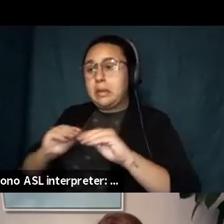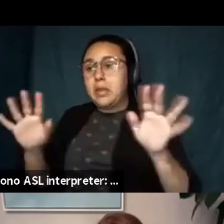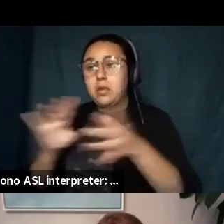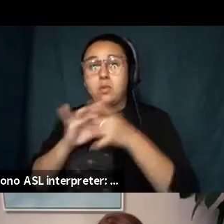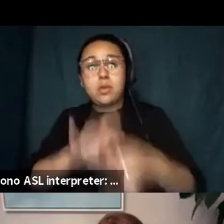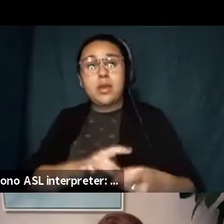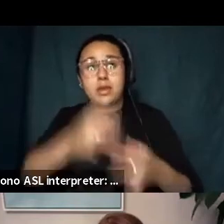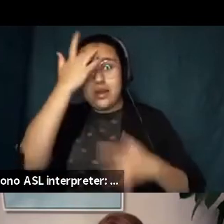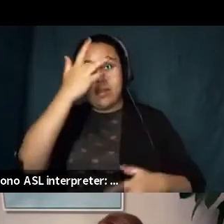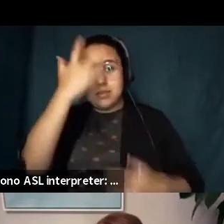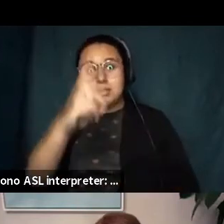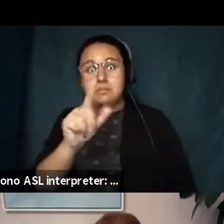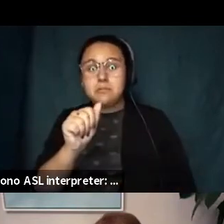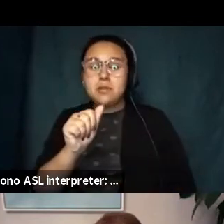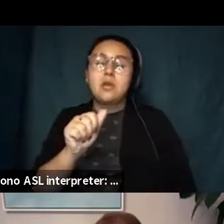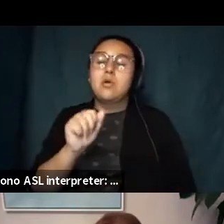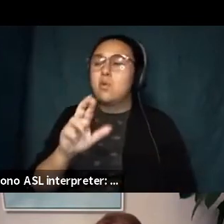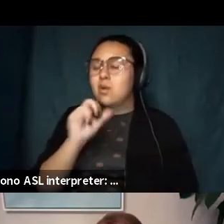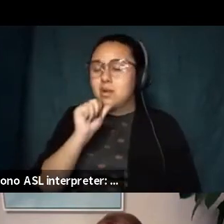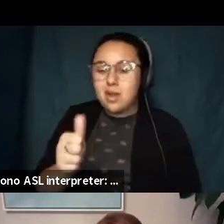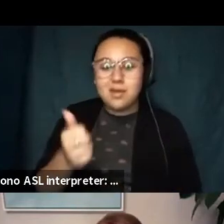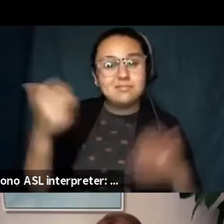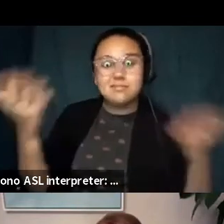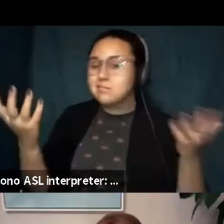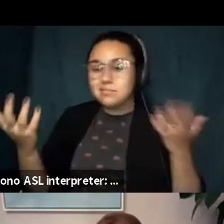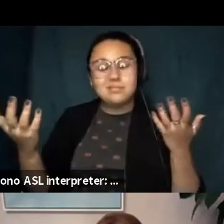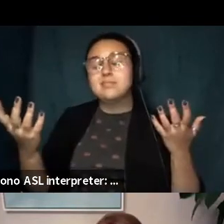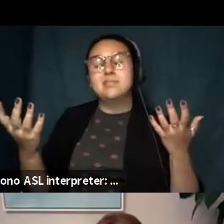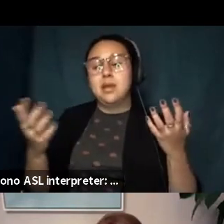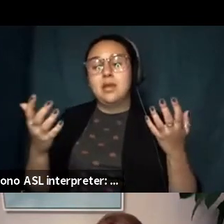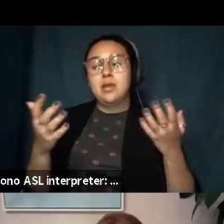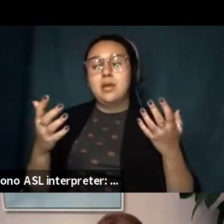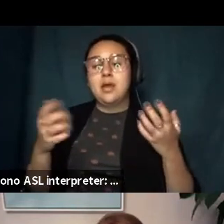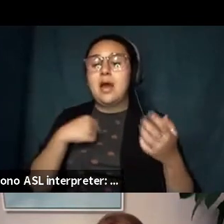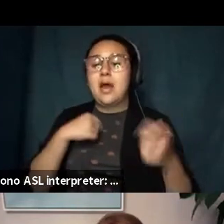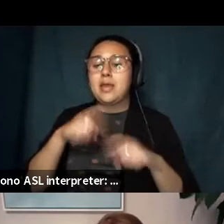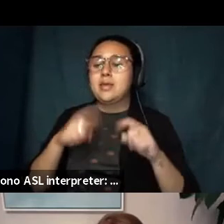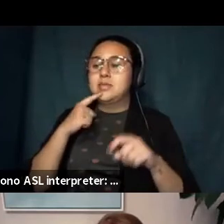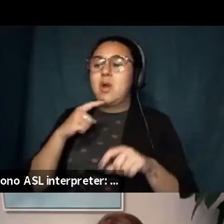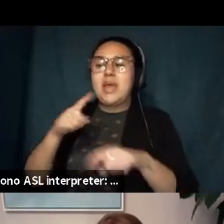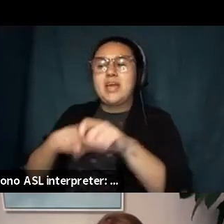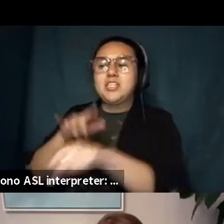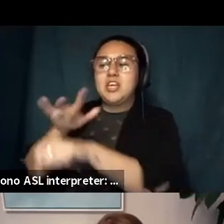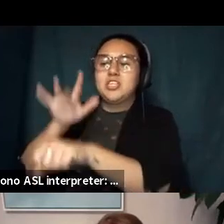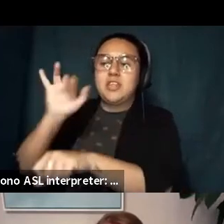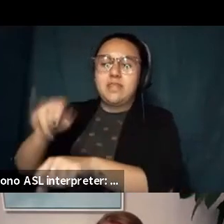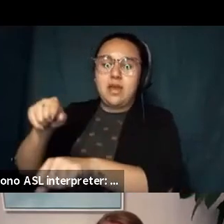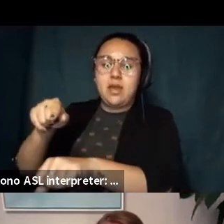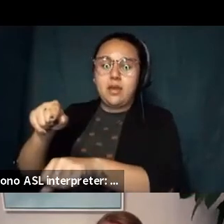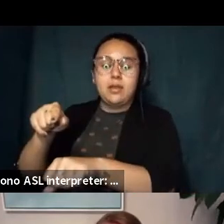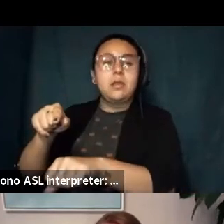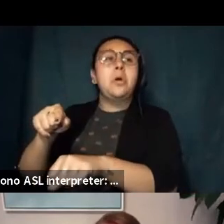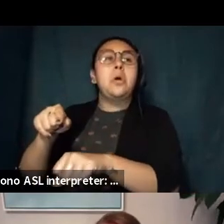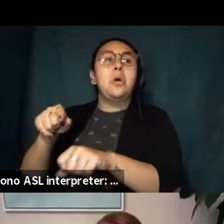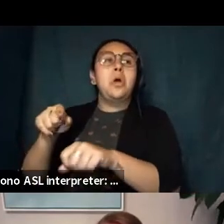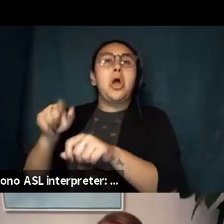or not um and so in some ways it if i were to say okay i can't ever touch this it would mean i can't ever touch anything in the world because